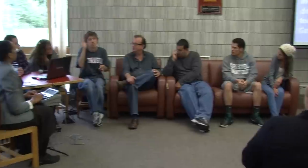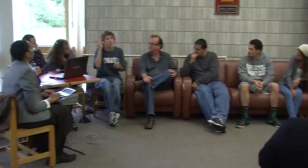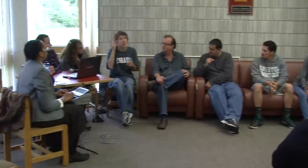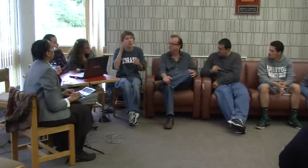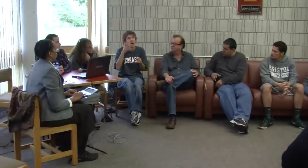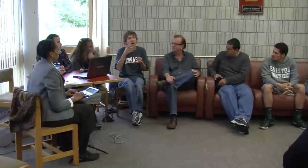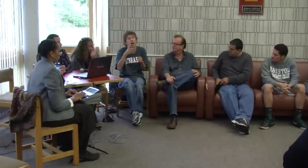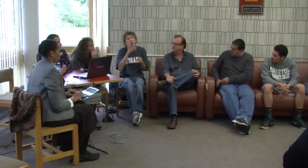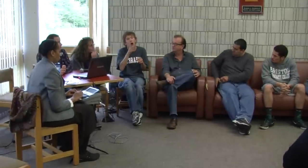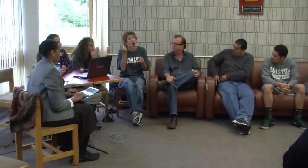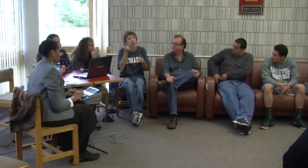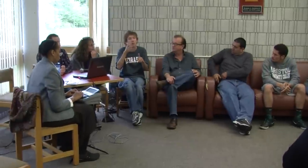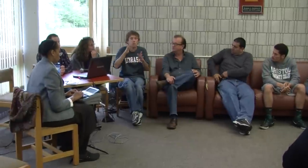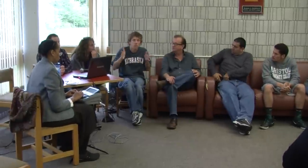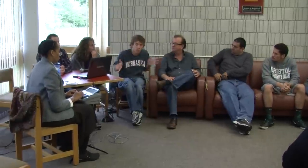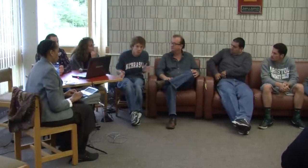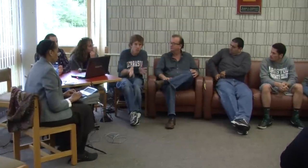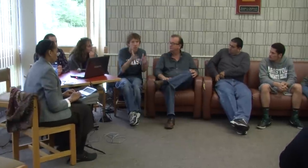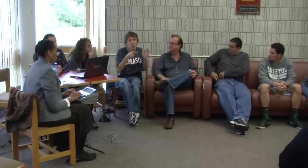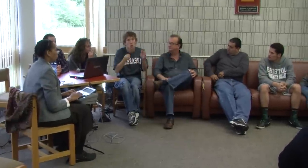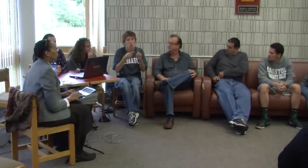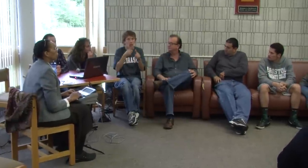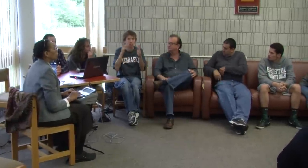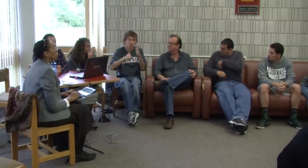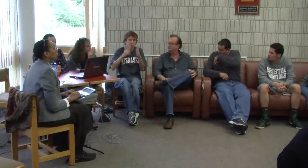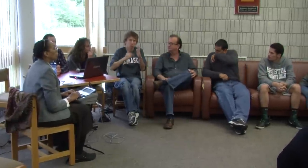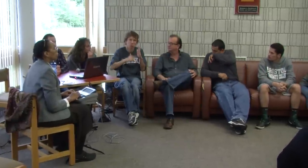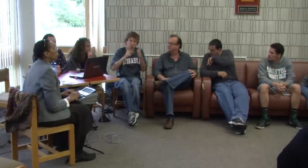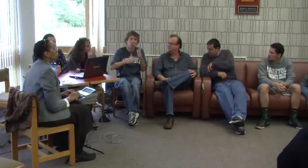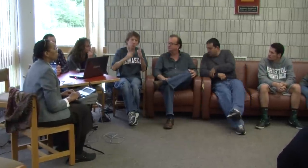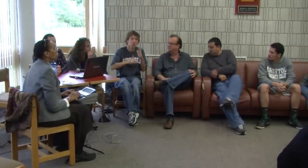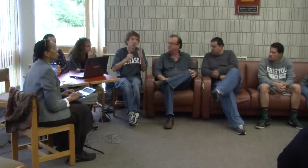Growing up, my mother always encouraged me to read.